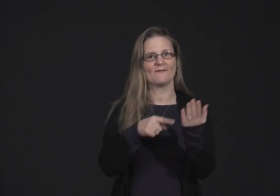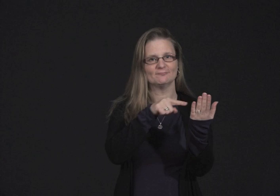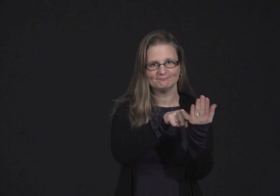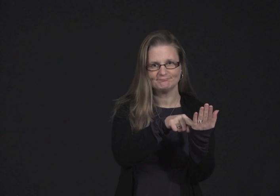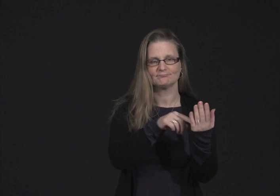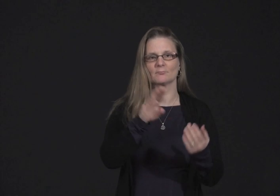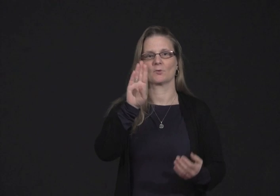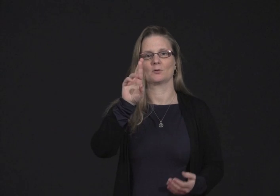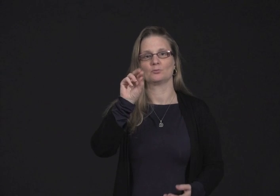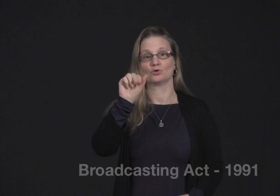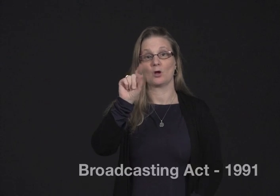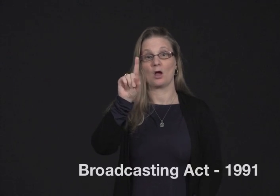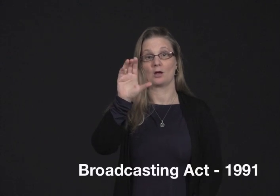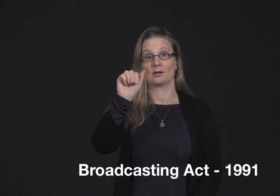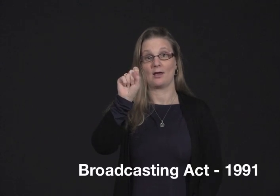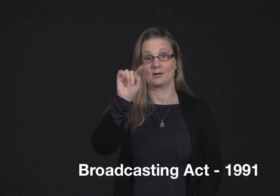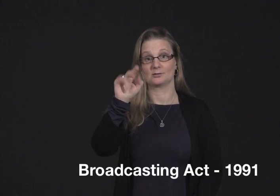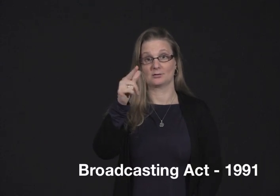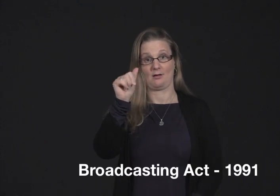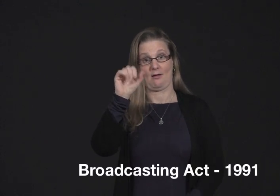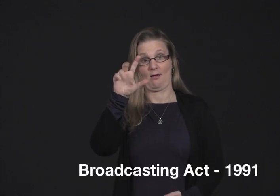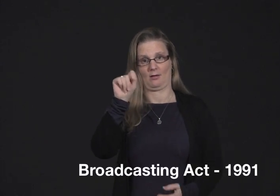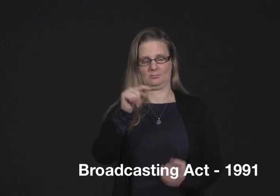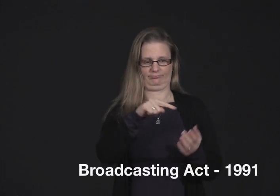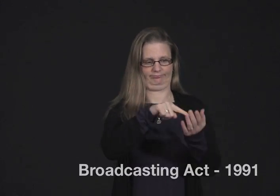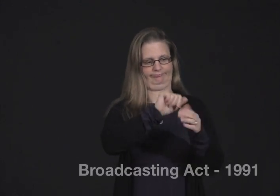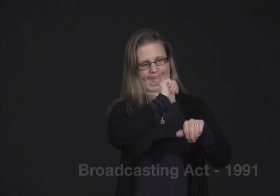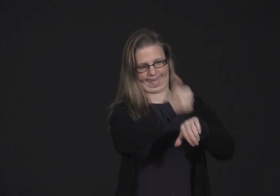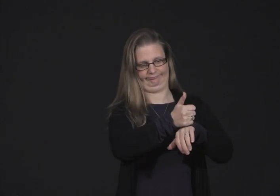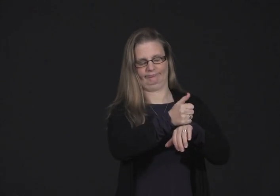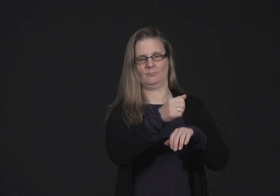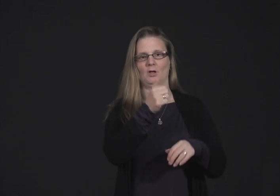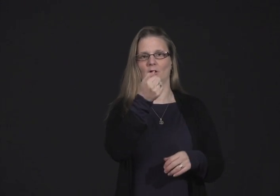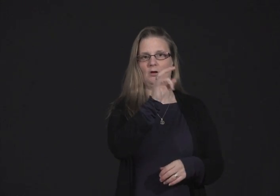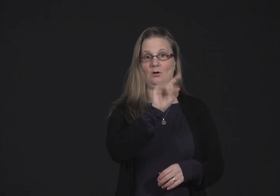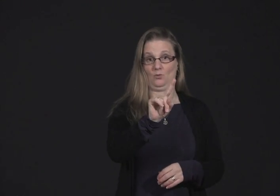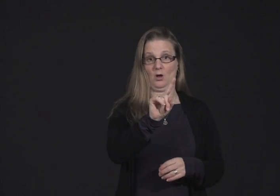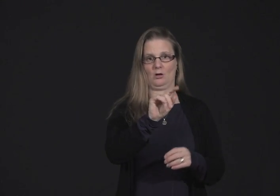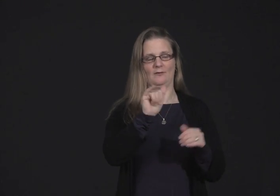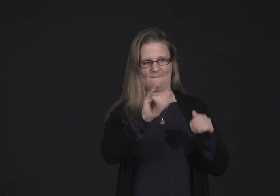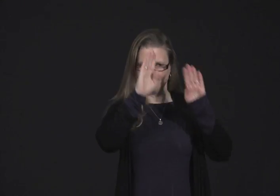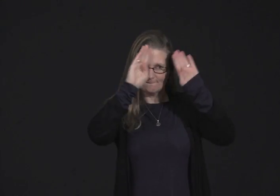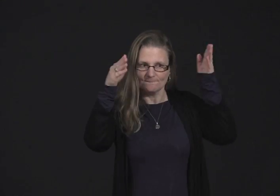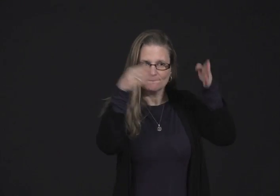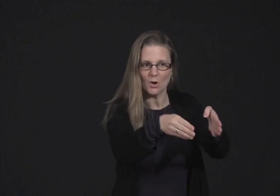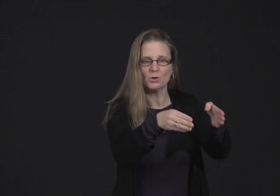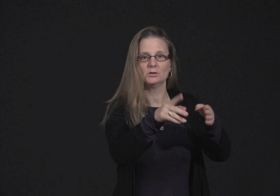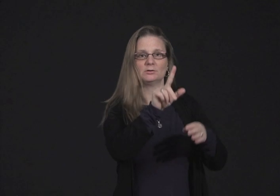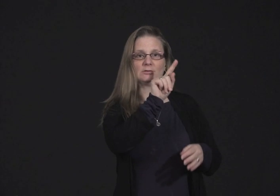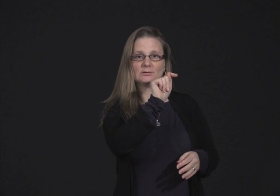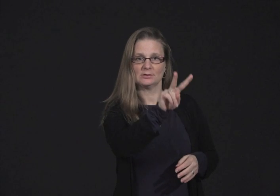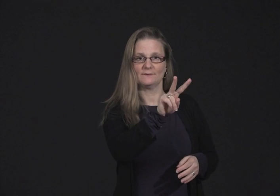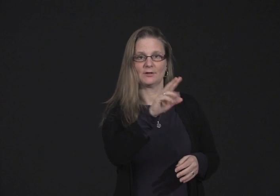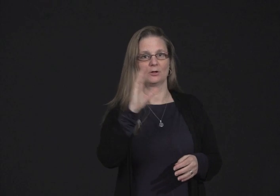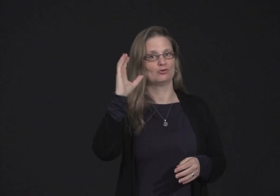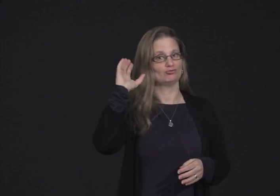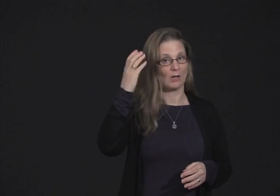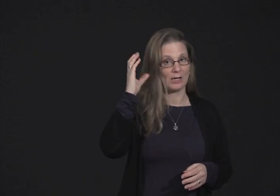we currently have the Broadcasting Act of 1991. And that act focuses particularly on television,